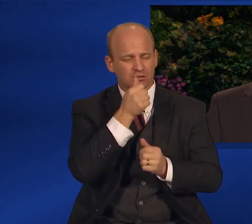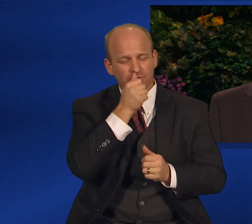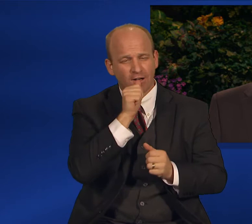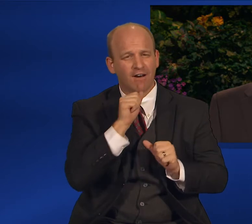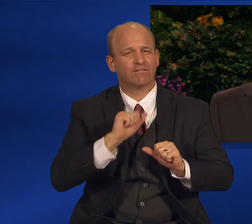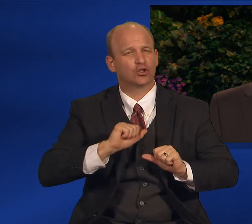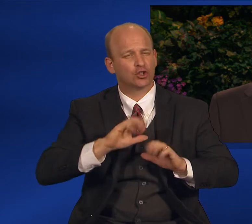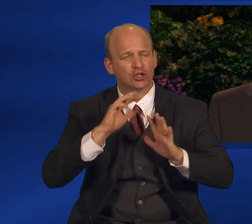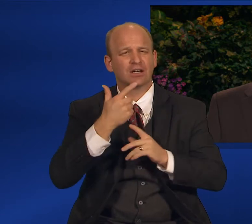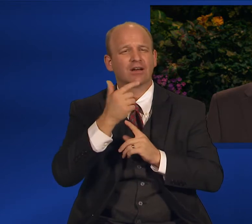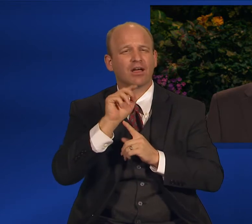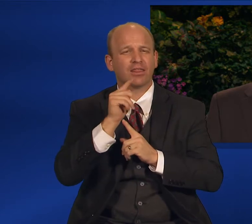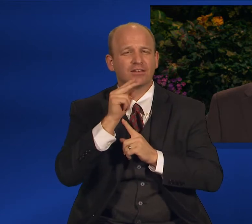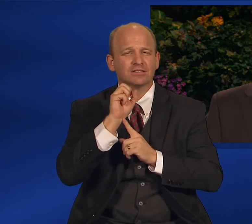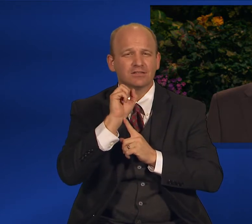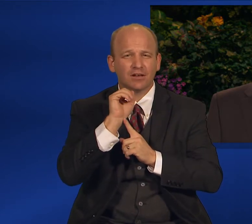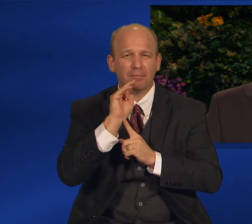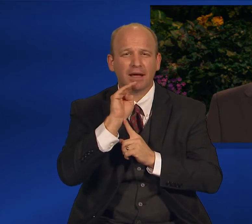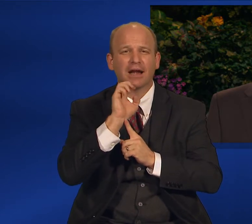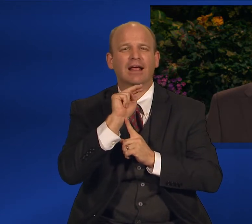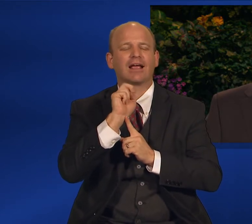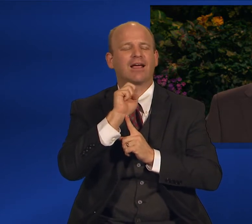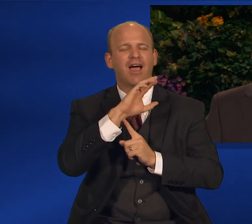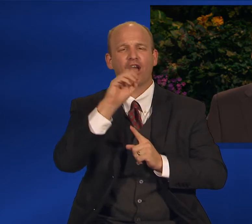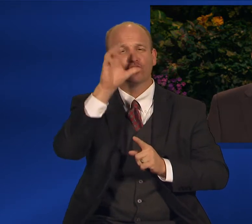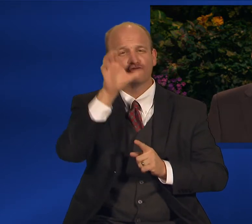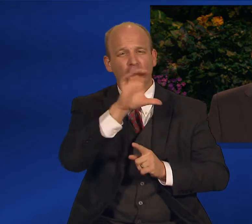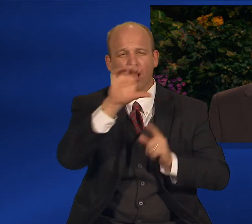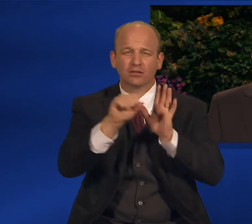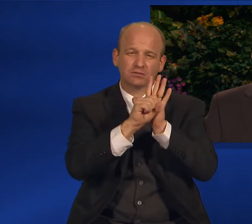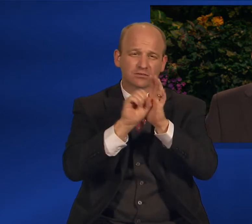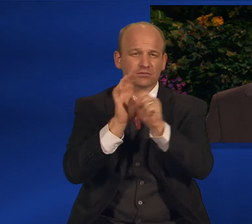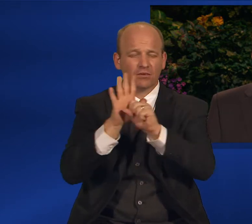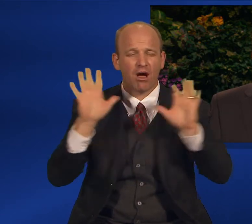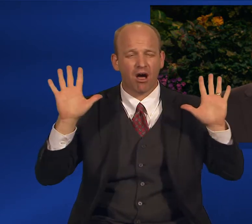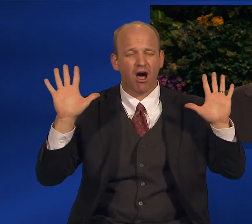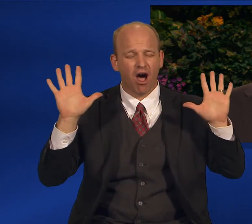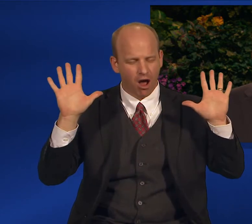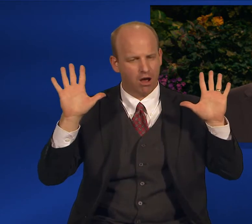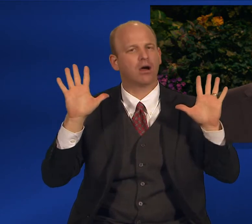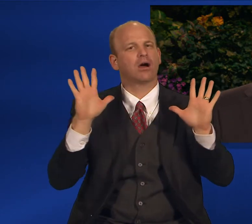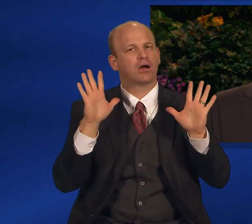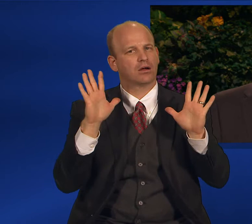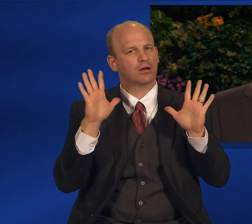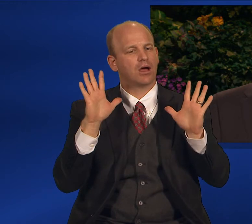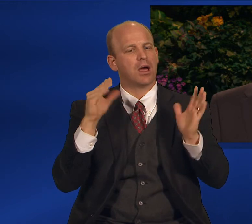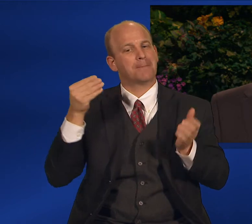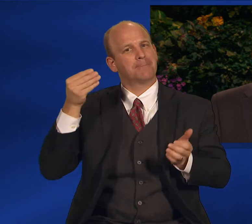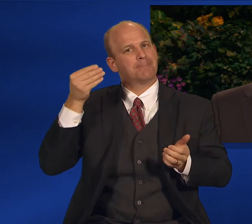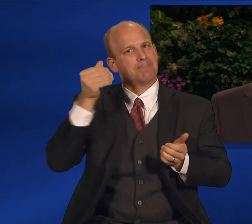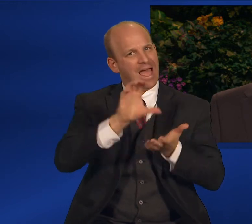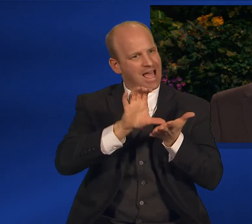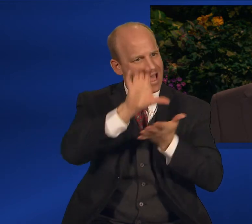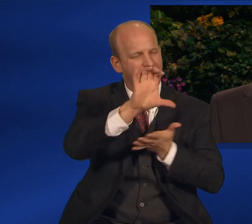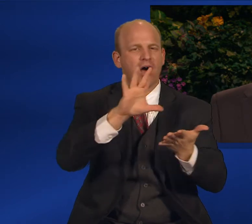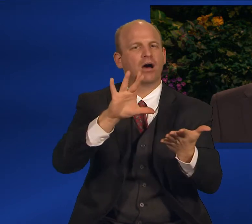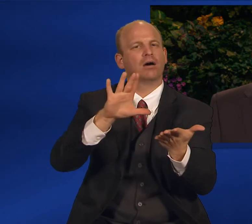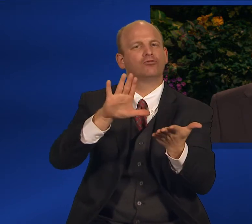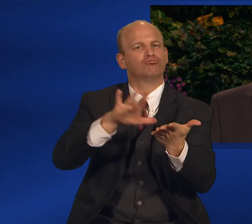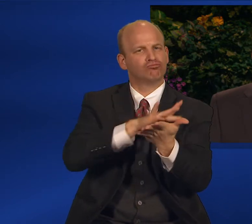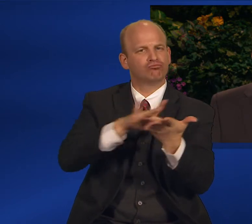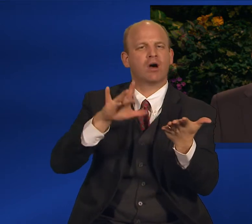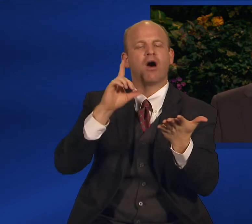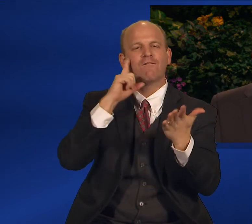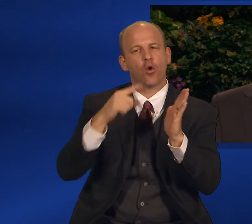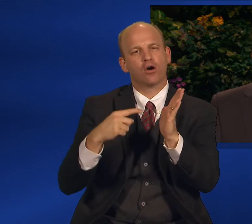redeem us from sin by satisfying the demands that justice has upon us. He extends mercy